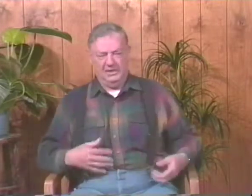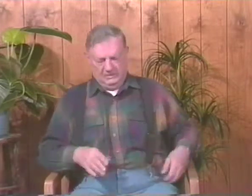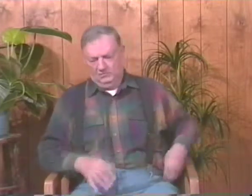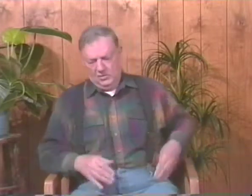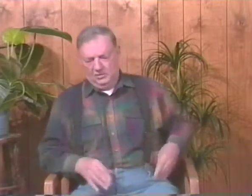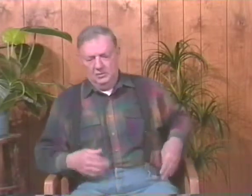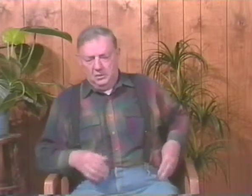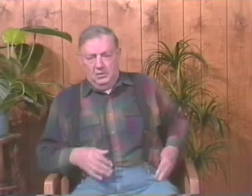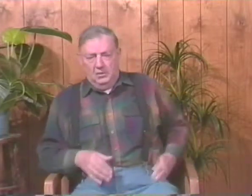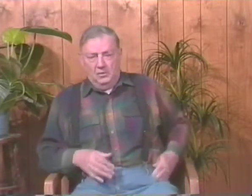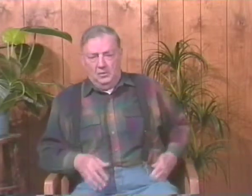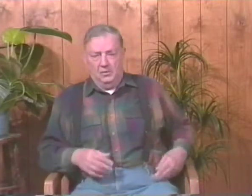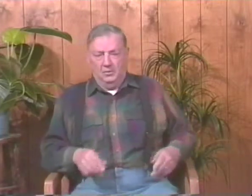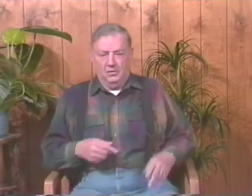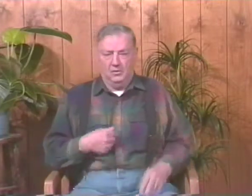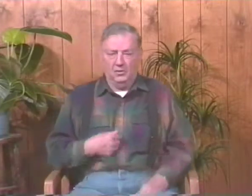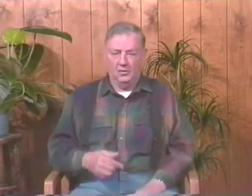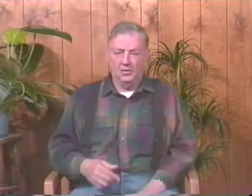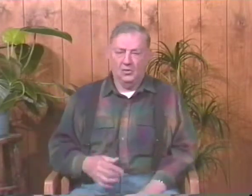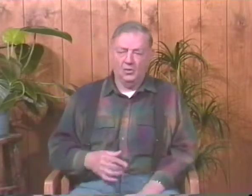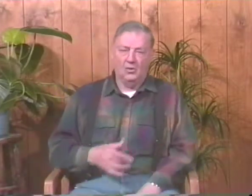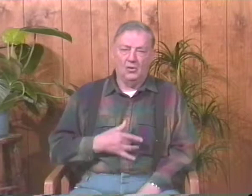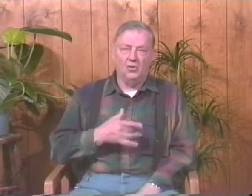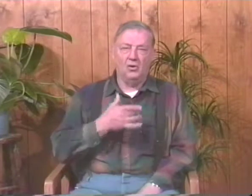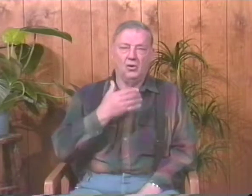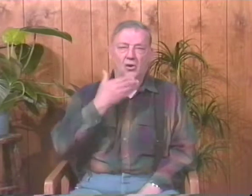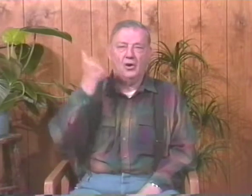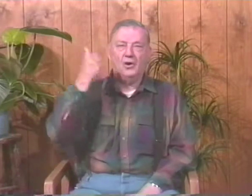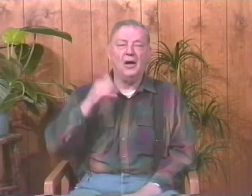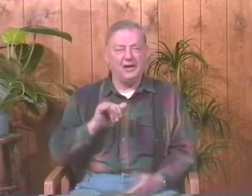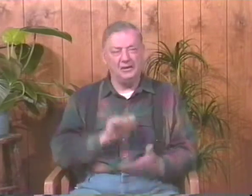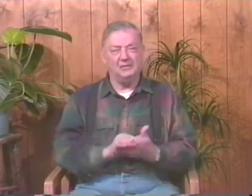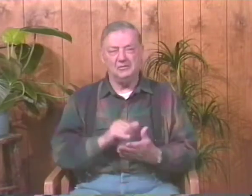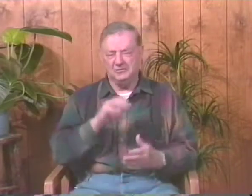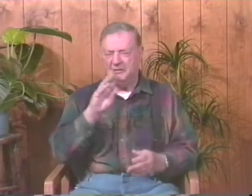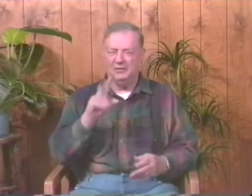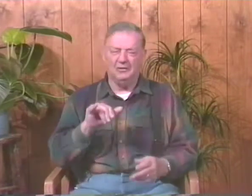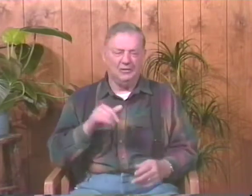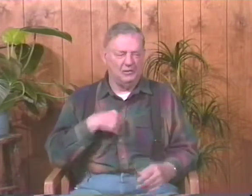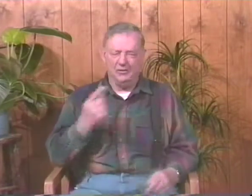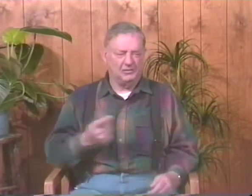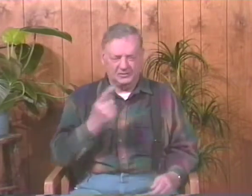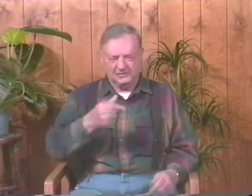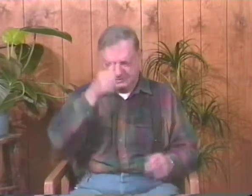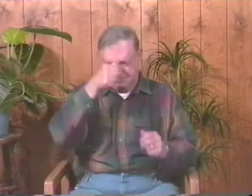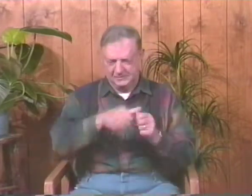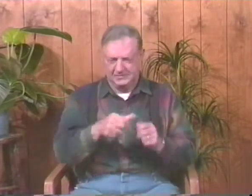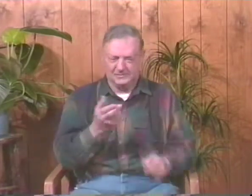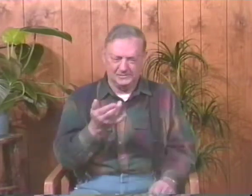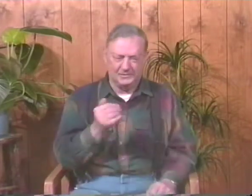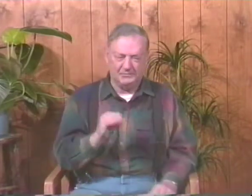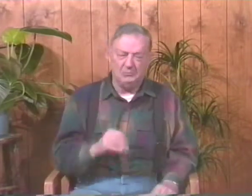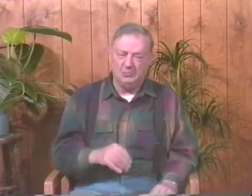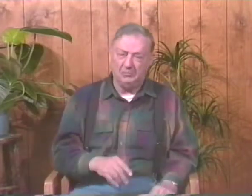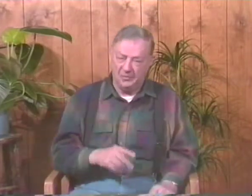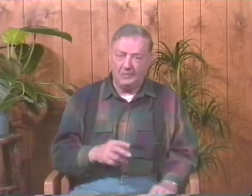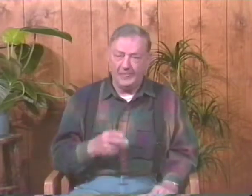But anyway, I took this candy bar and put it in my pocket. I felt better, you know. And that's why I always remember him for doing